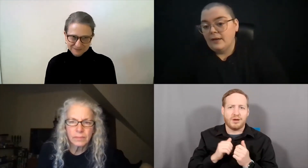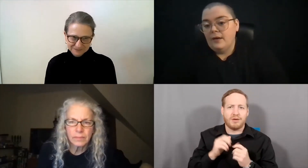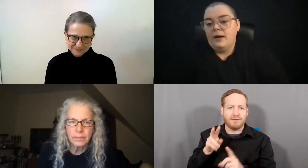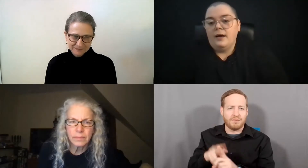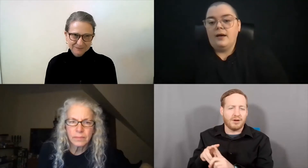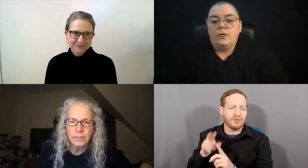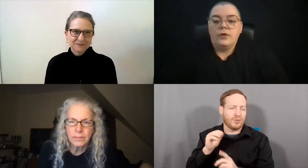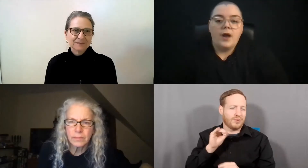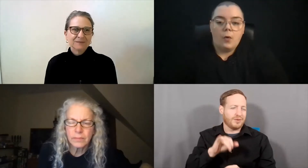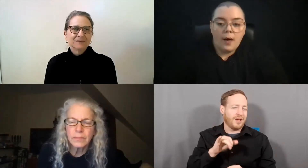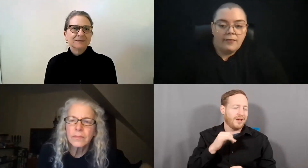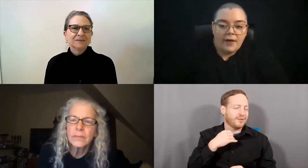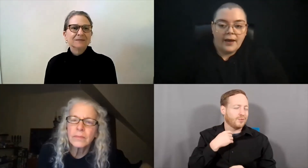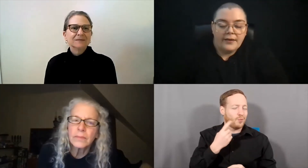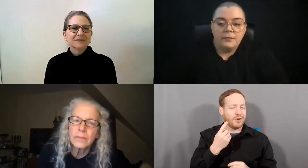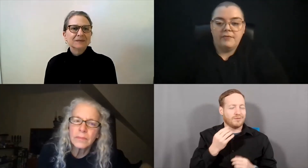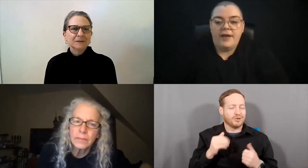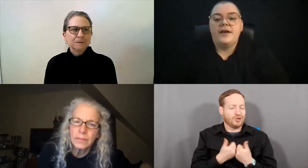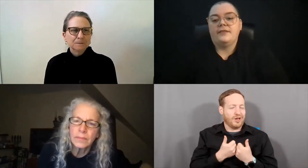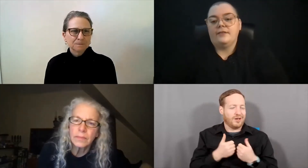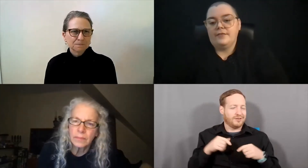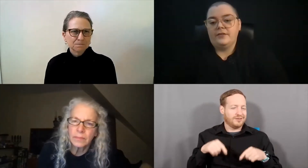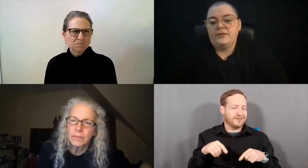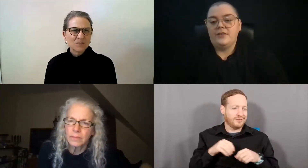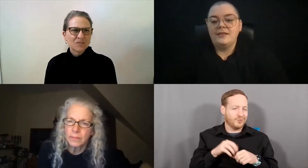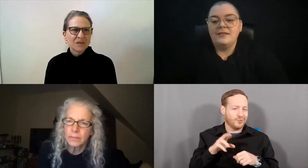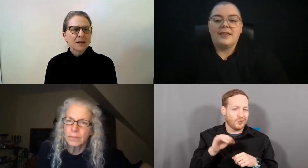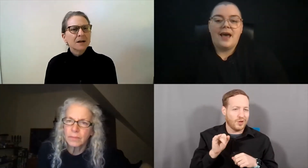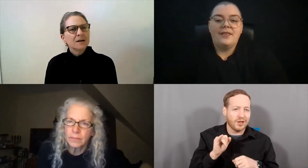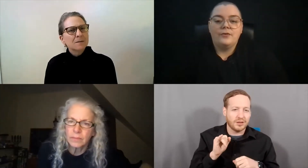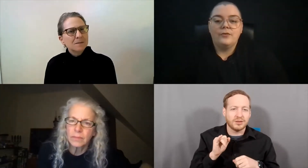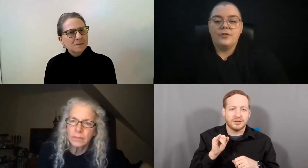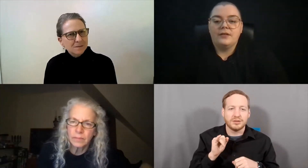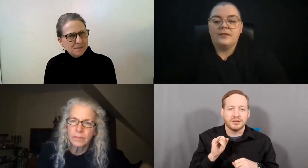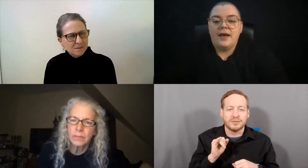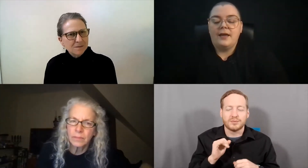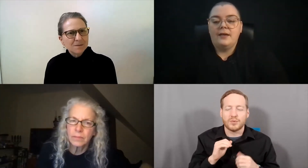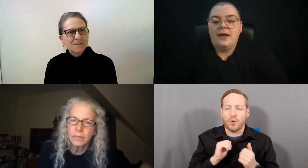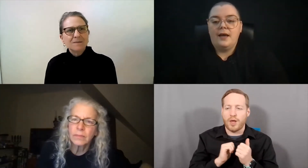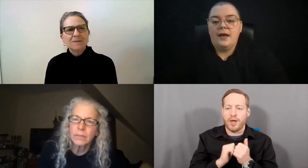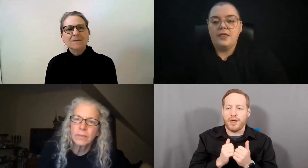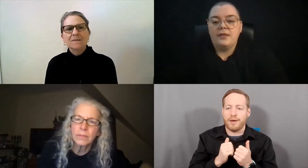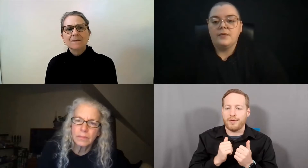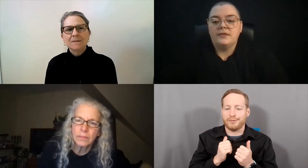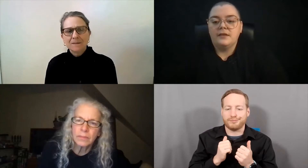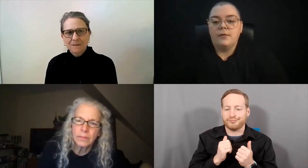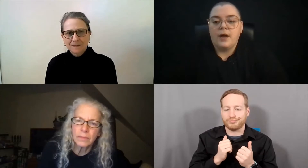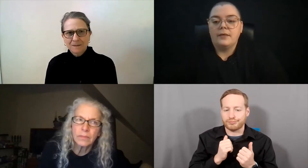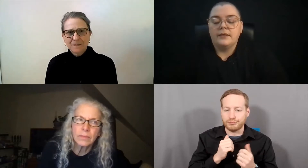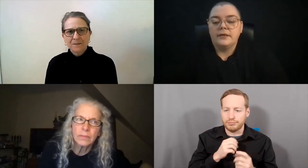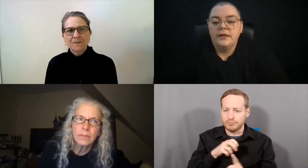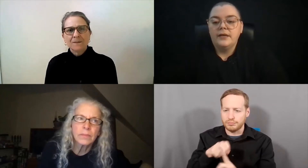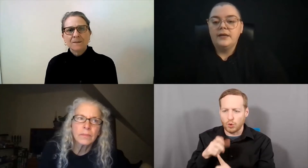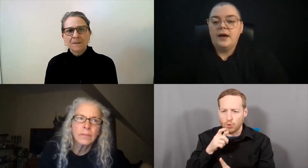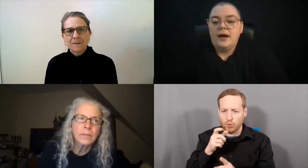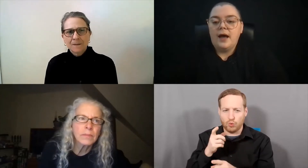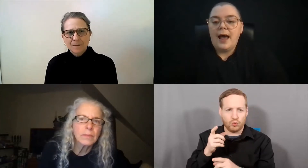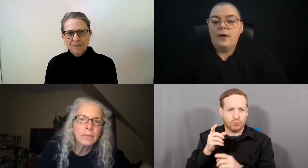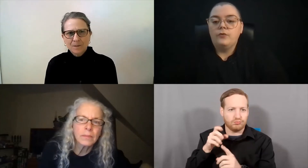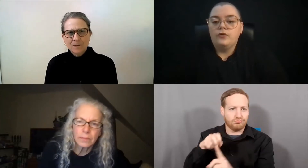way or not qualified to provide that service? Things like that. Those are things that I think that we see in Rhode Island.